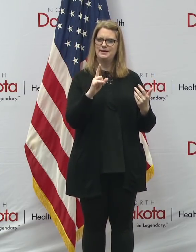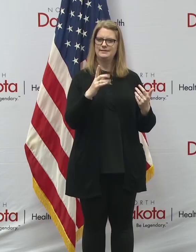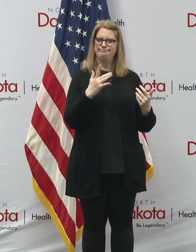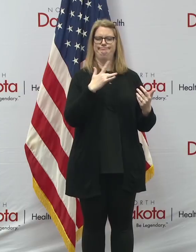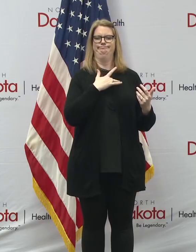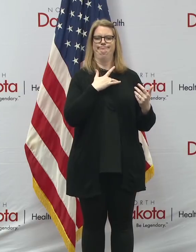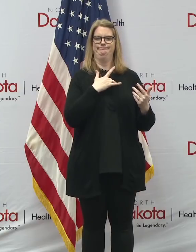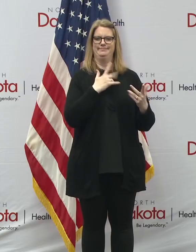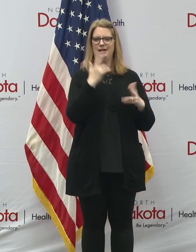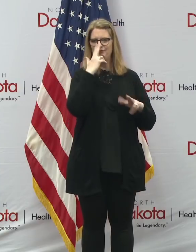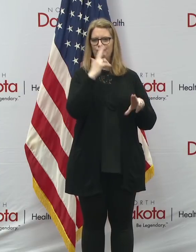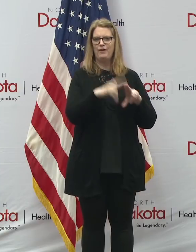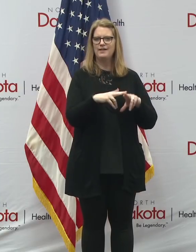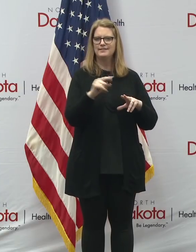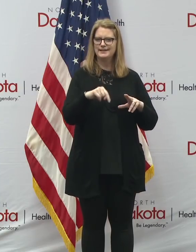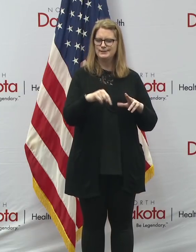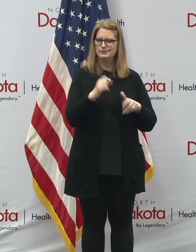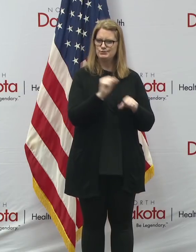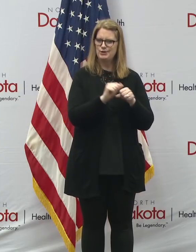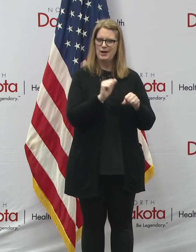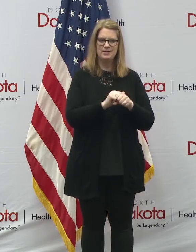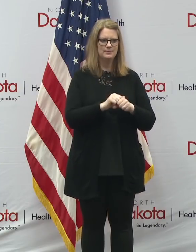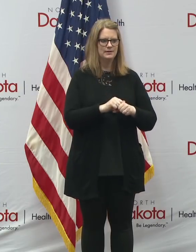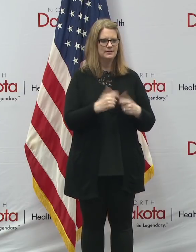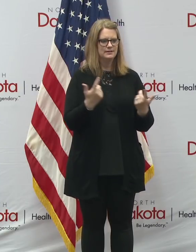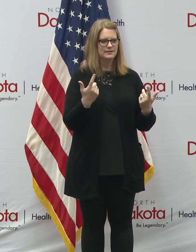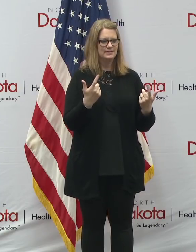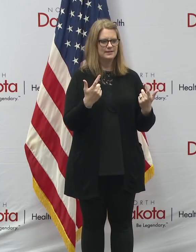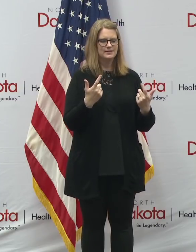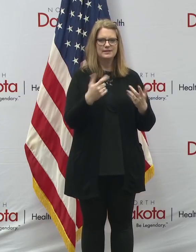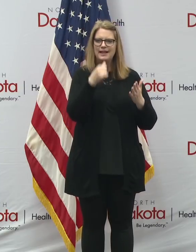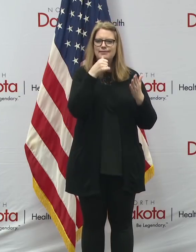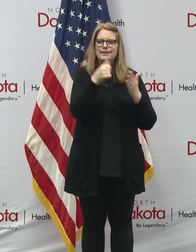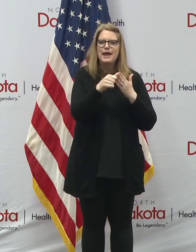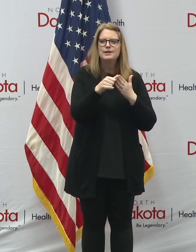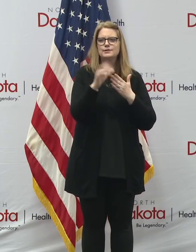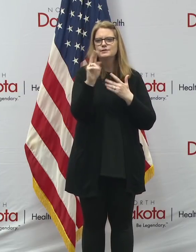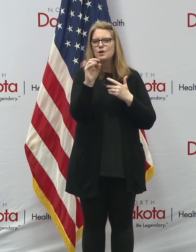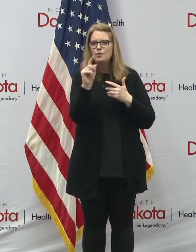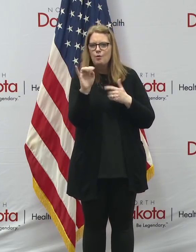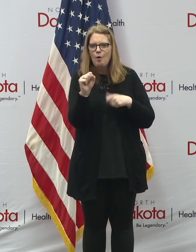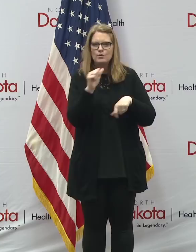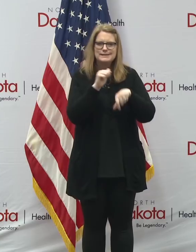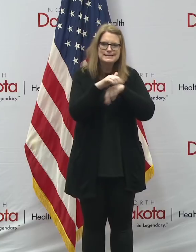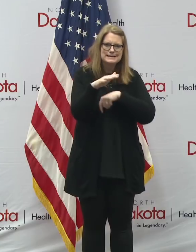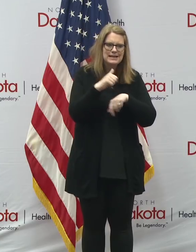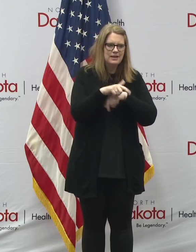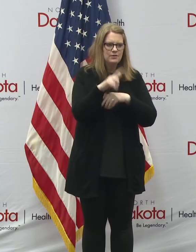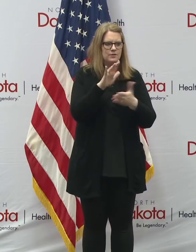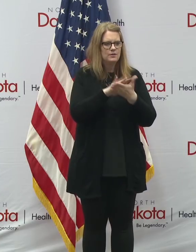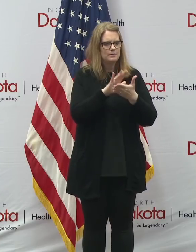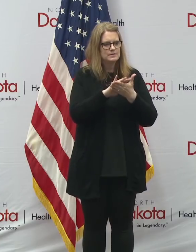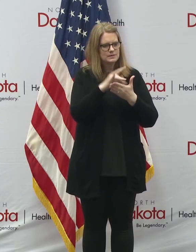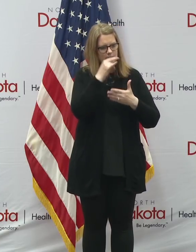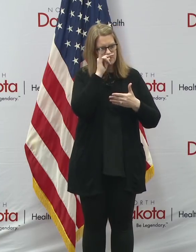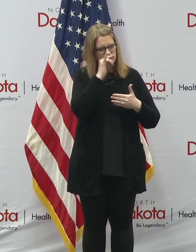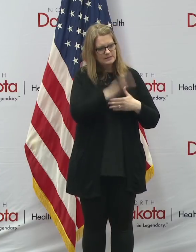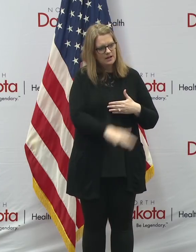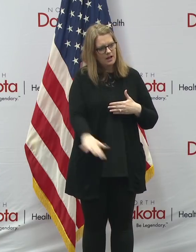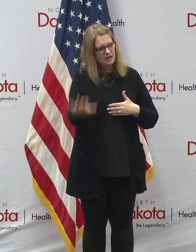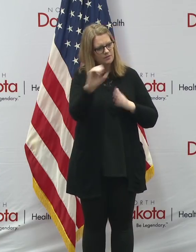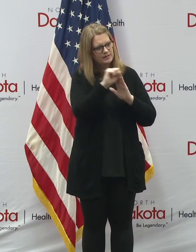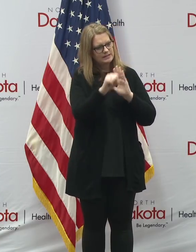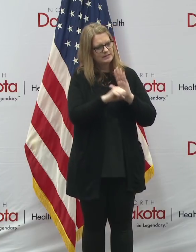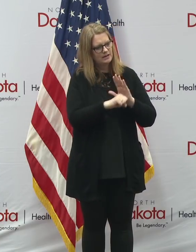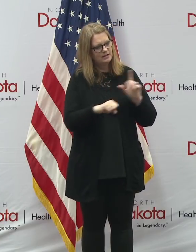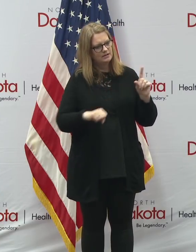job is all of the fun letters and notes and stuff we're getting from school kids around the state. And I want